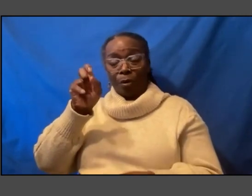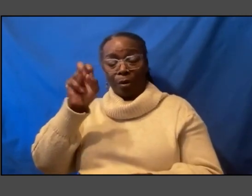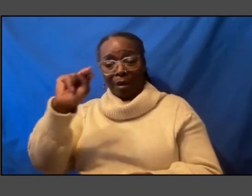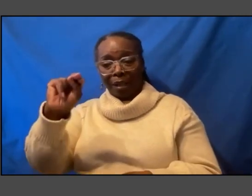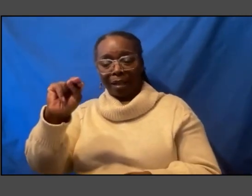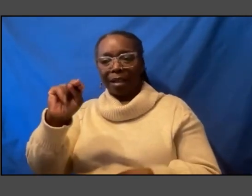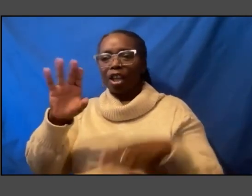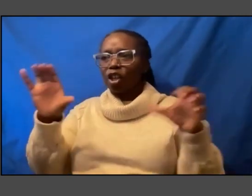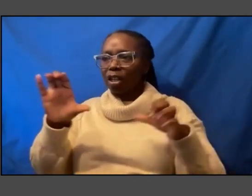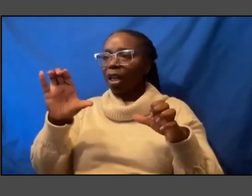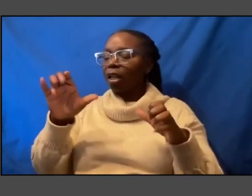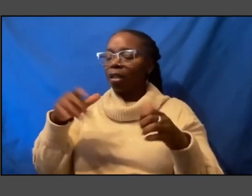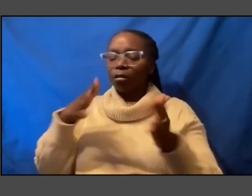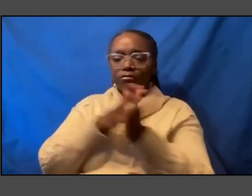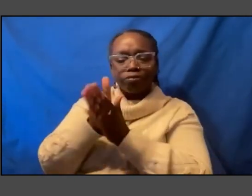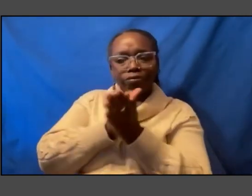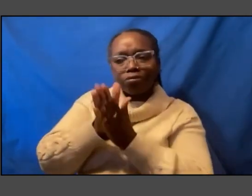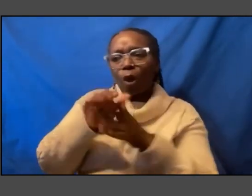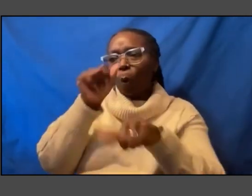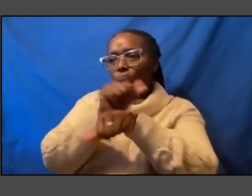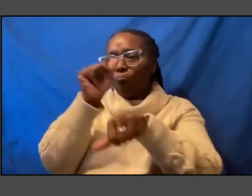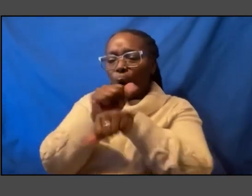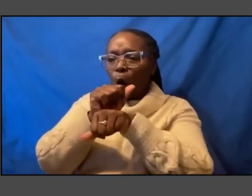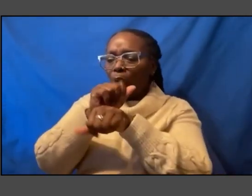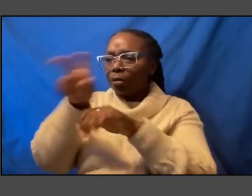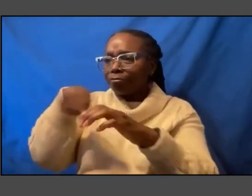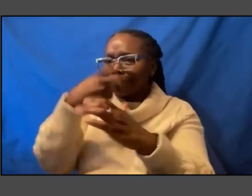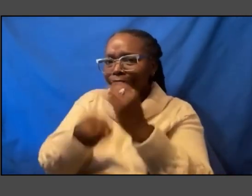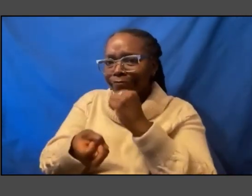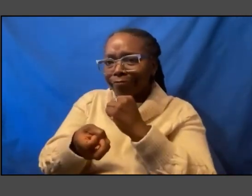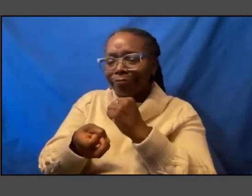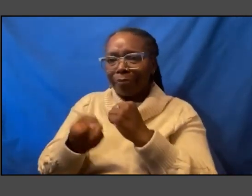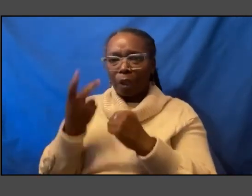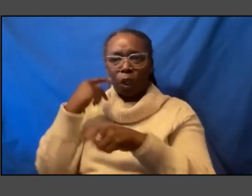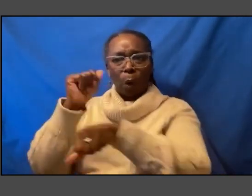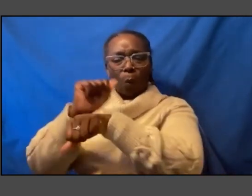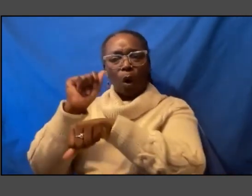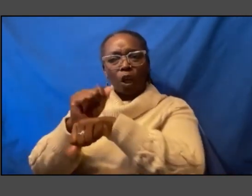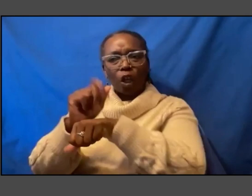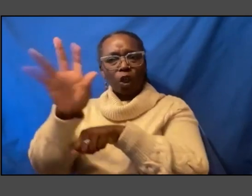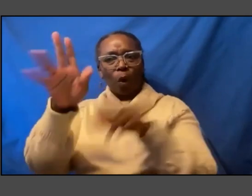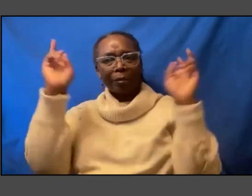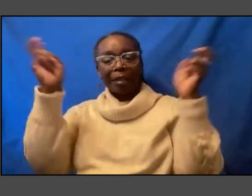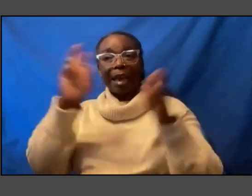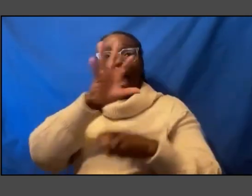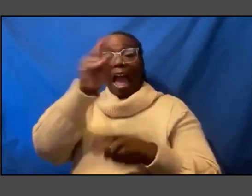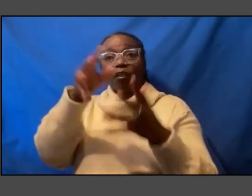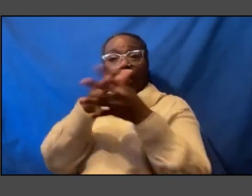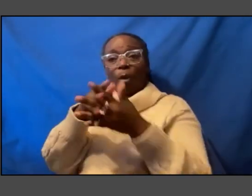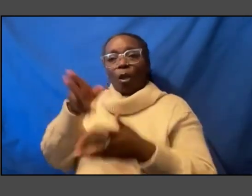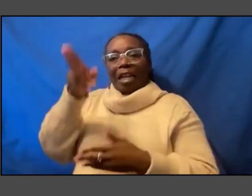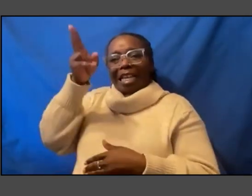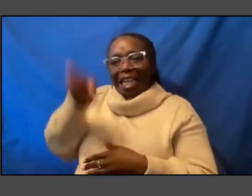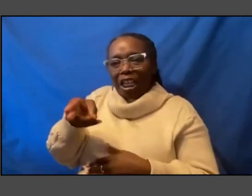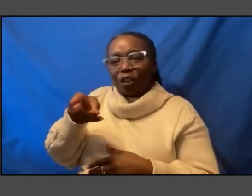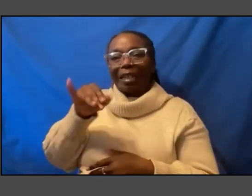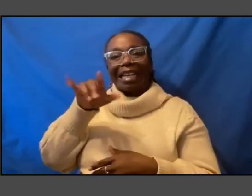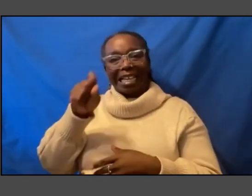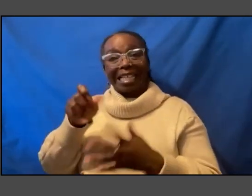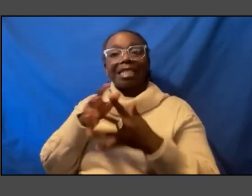emphasizing that and I saw this as your mantra African American history is American history so to